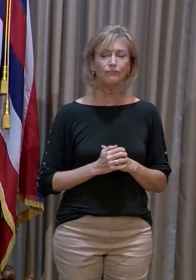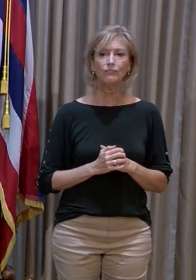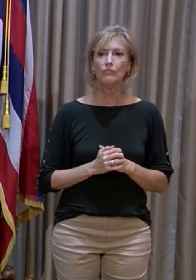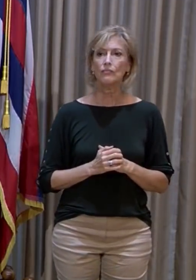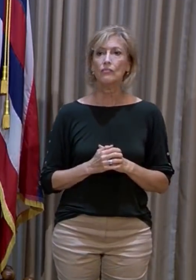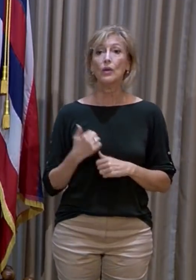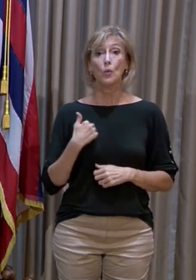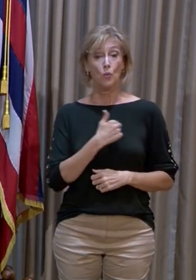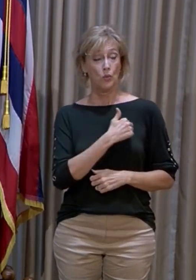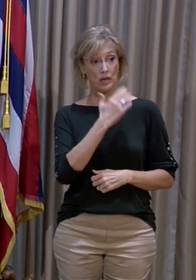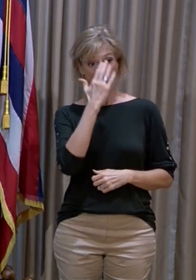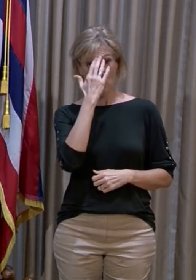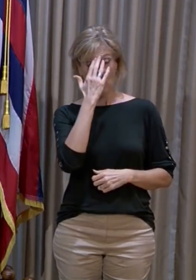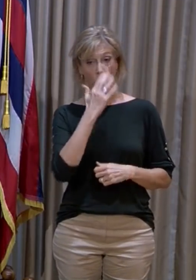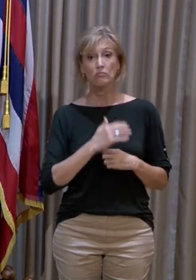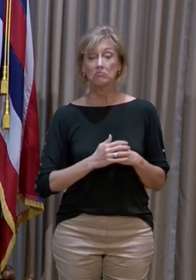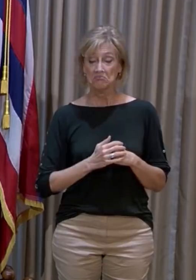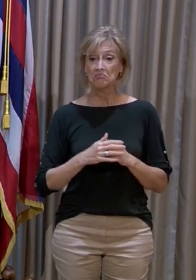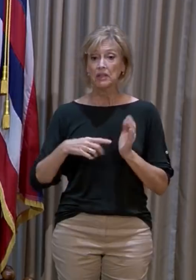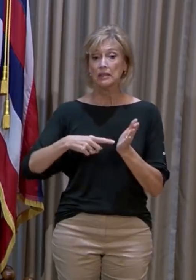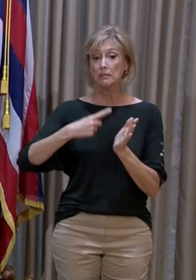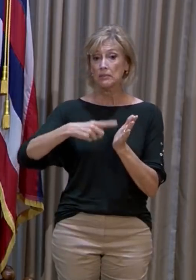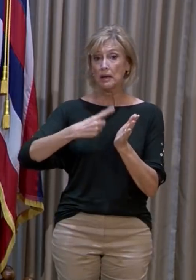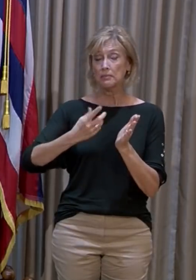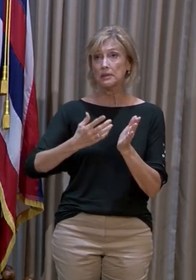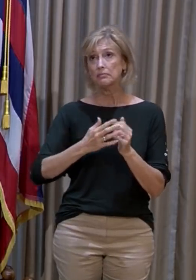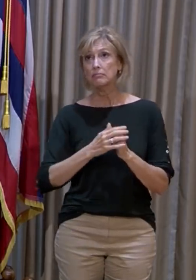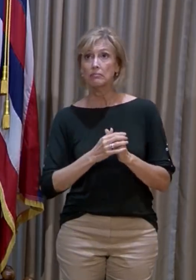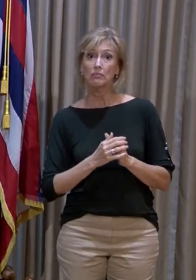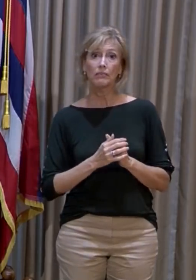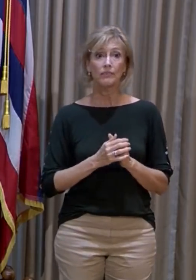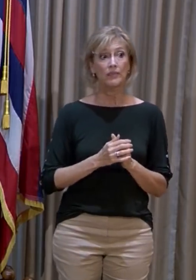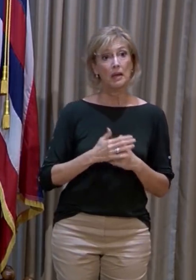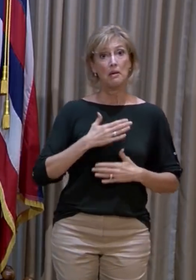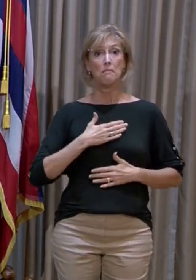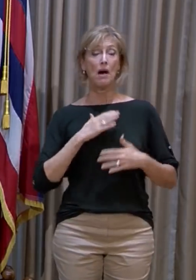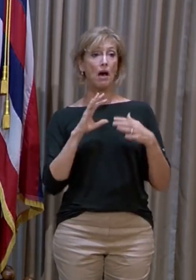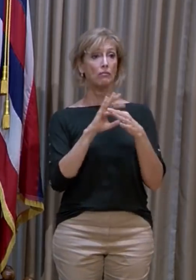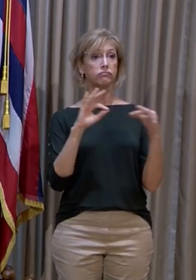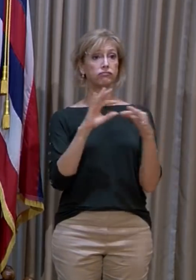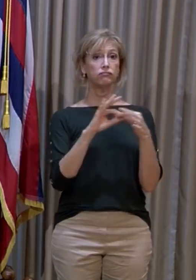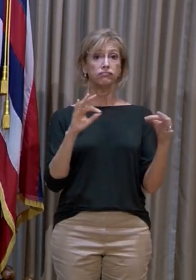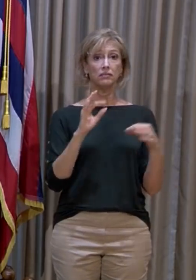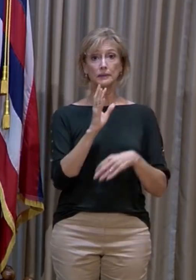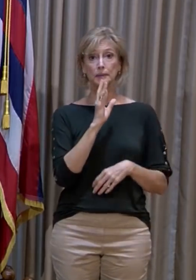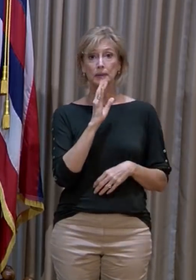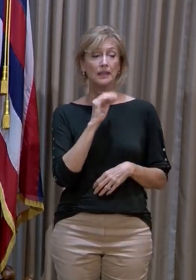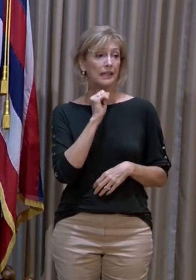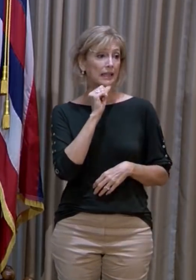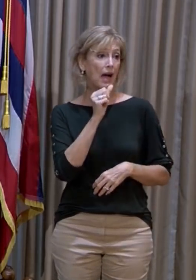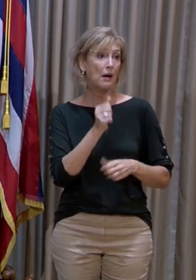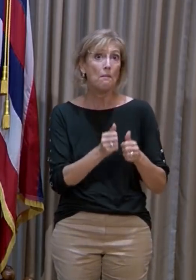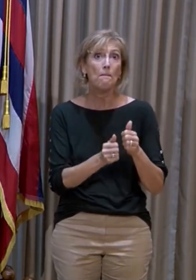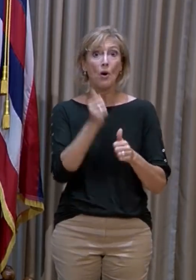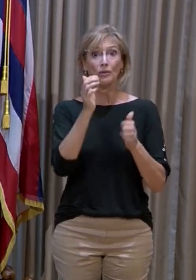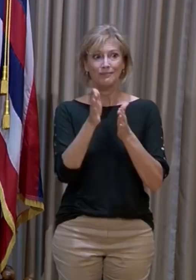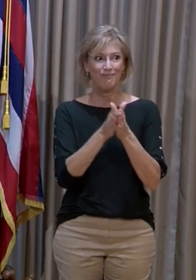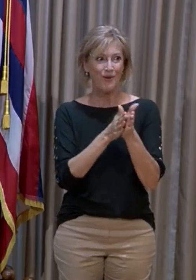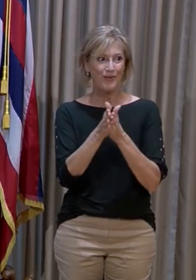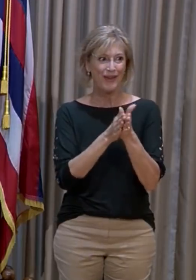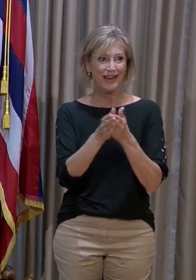We do know that sometimes my making statements are not the most motivational